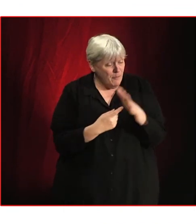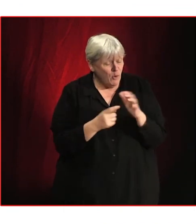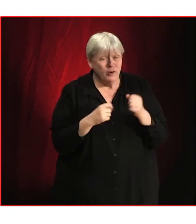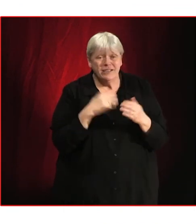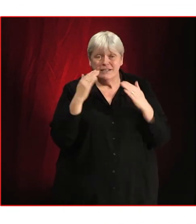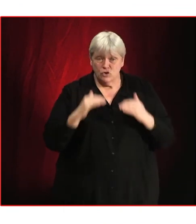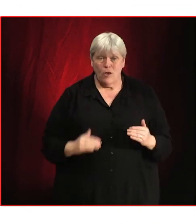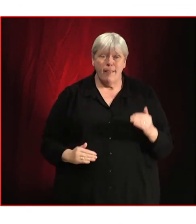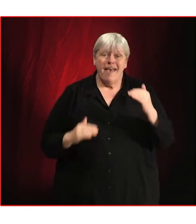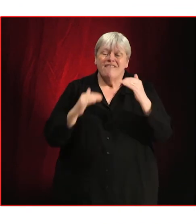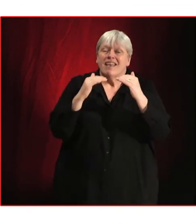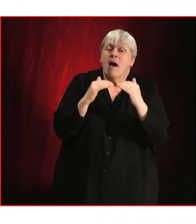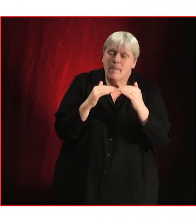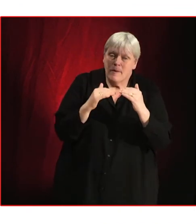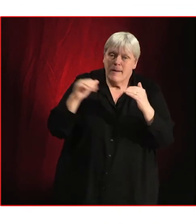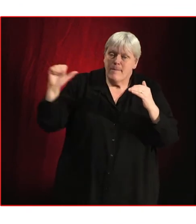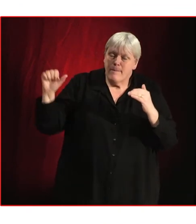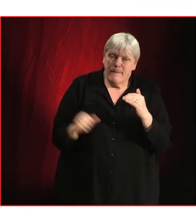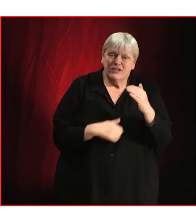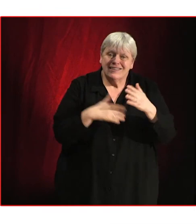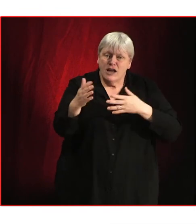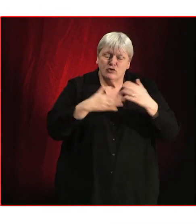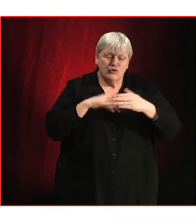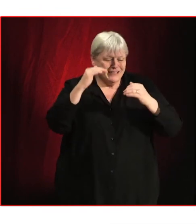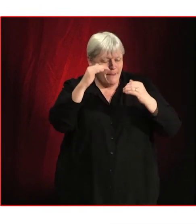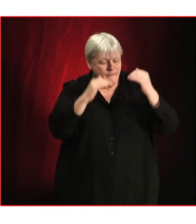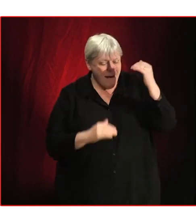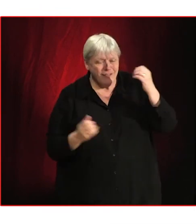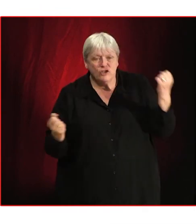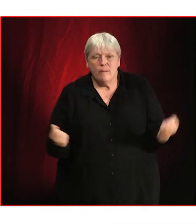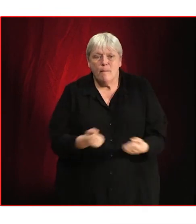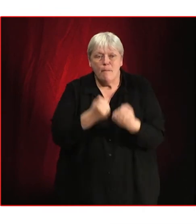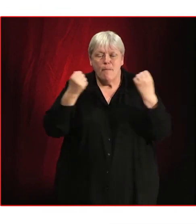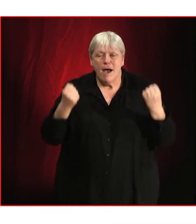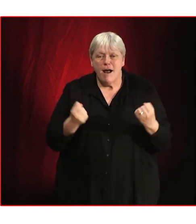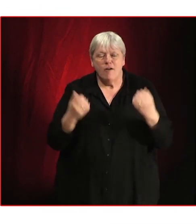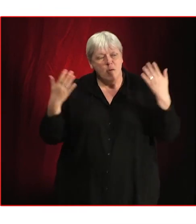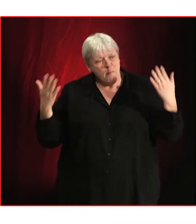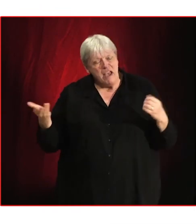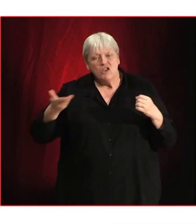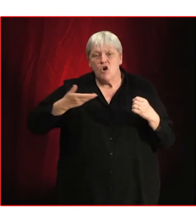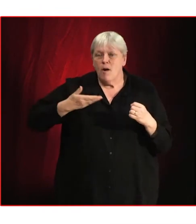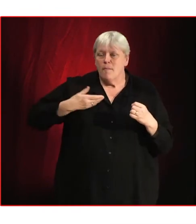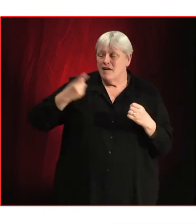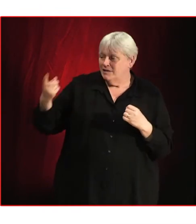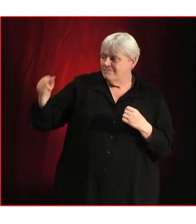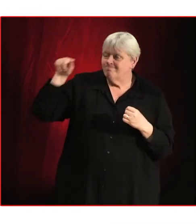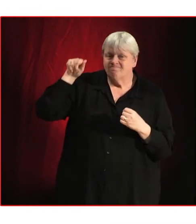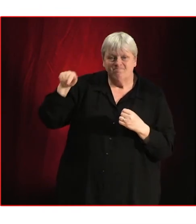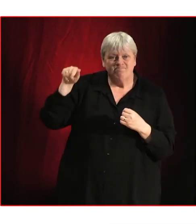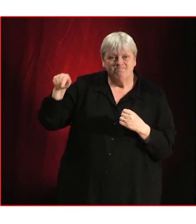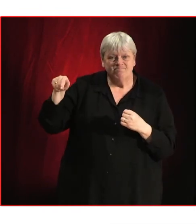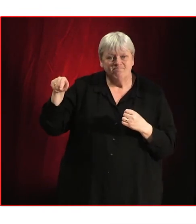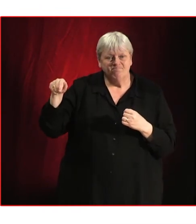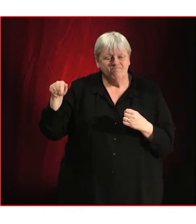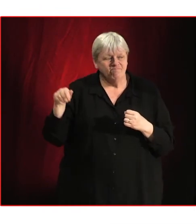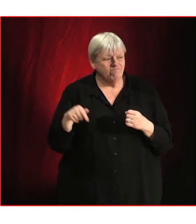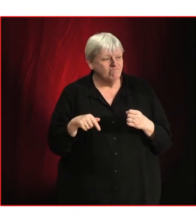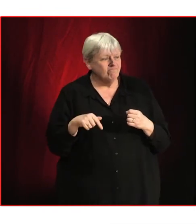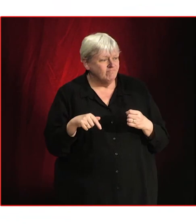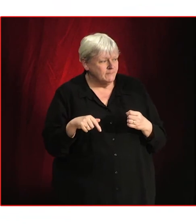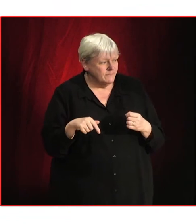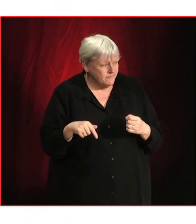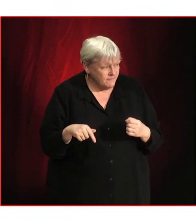up agenda, but we must address the imbalance of power between the big corporates on one hand, labels, shaming platforms,